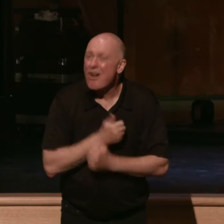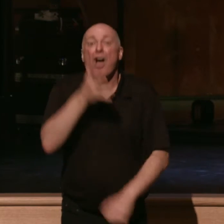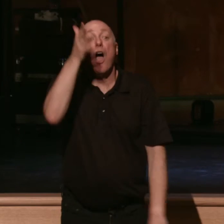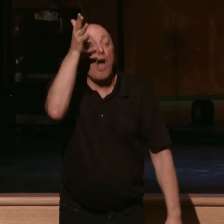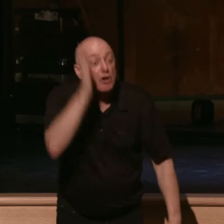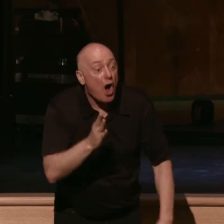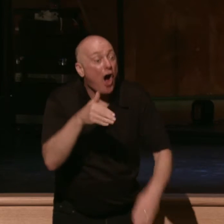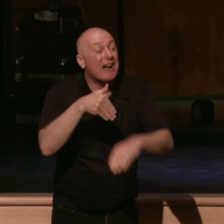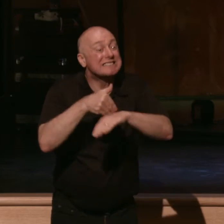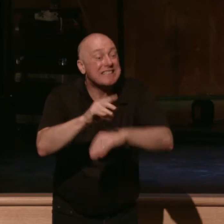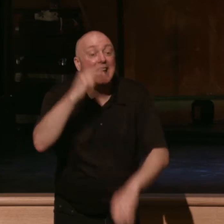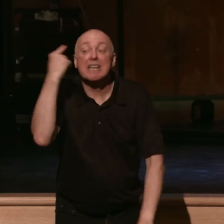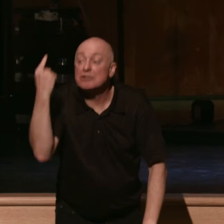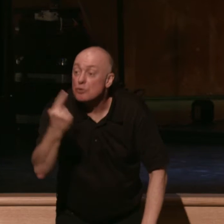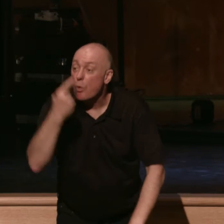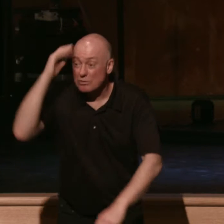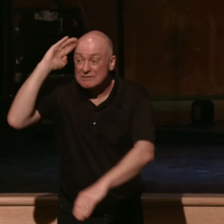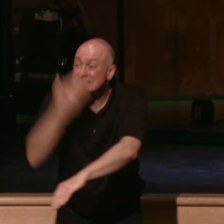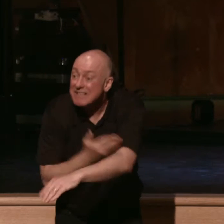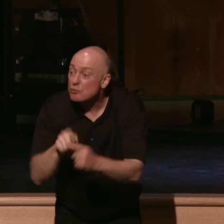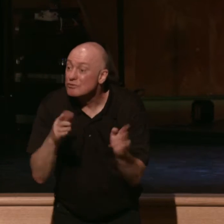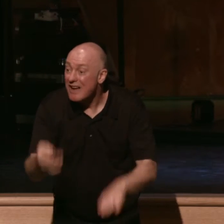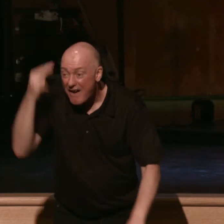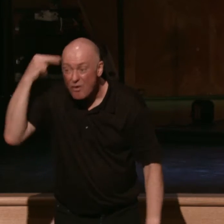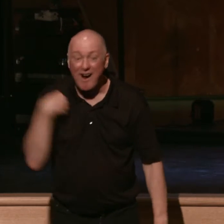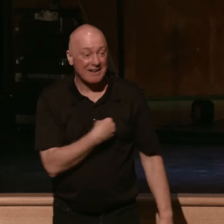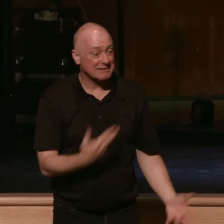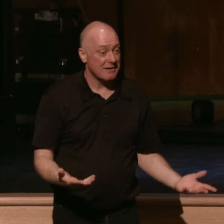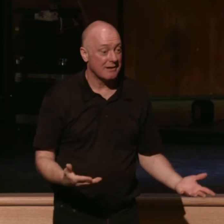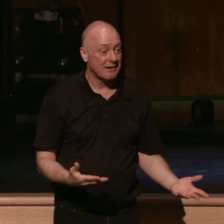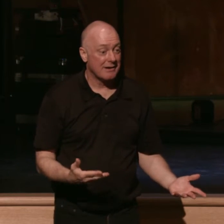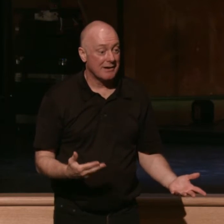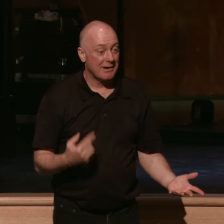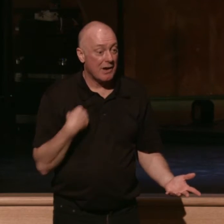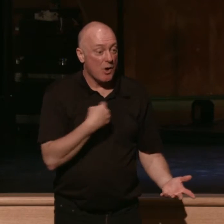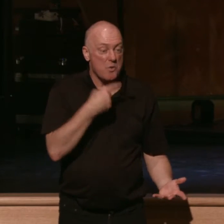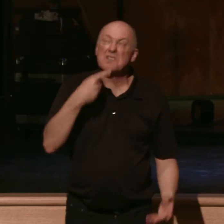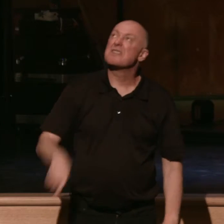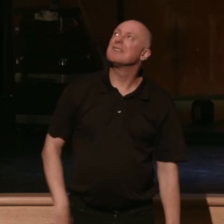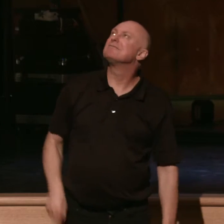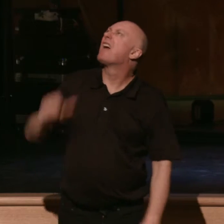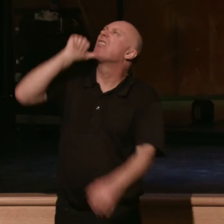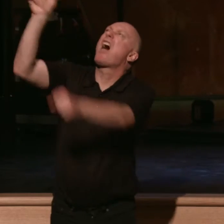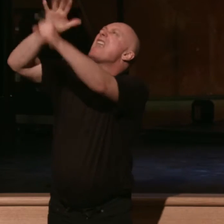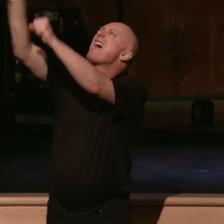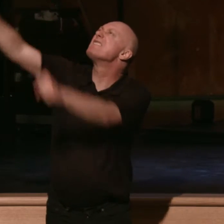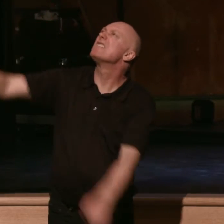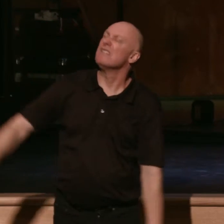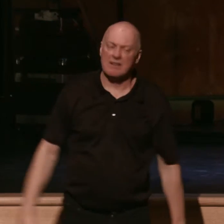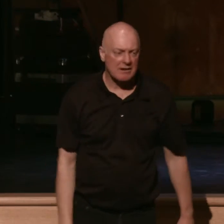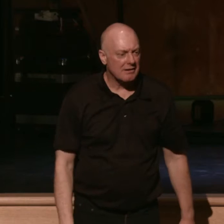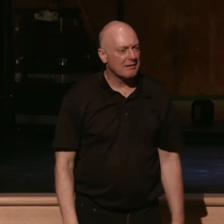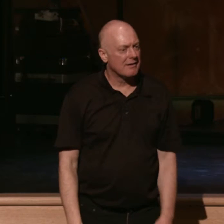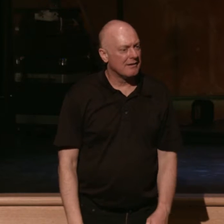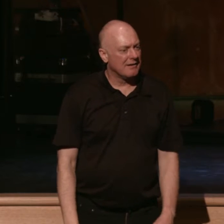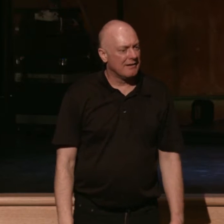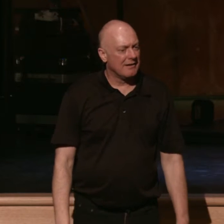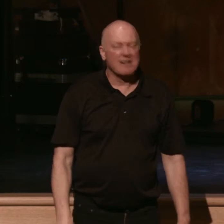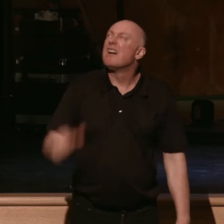sent his own son to die for us. We say to him, it's not enough, God. It's not enough, God.